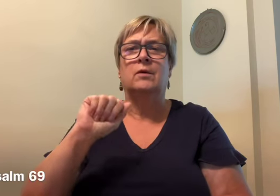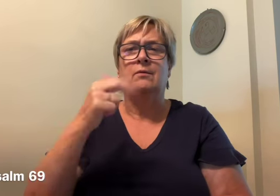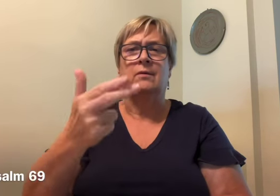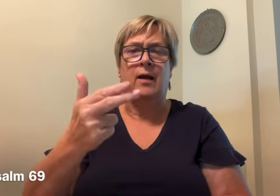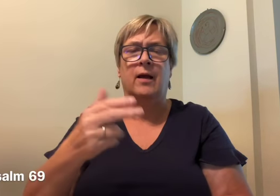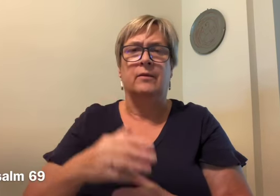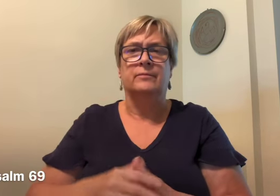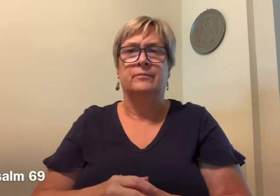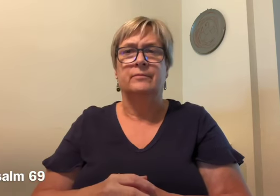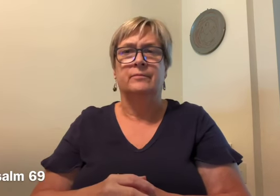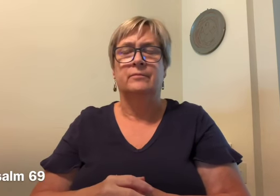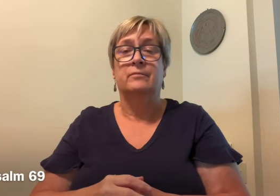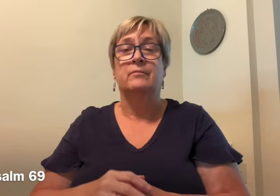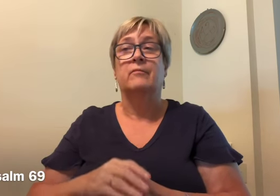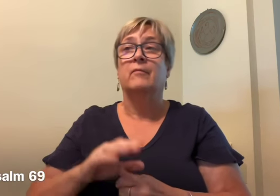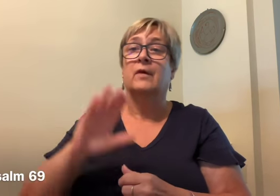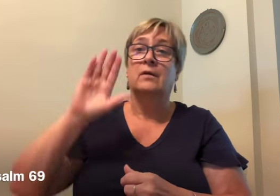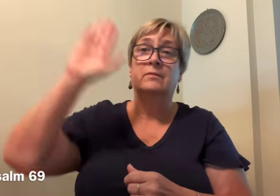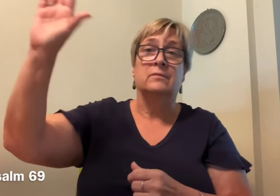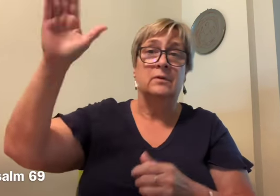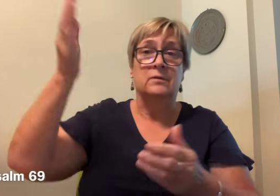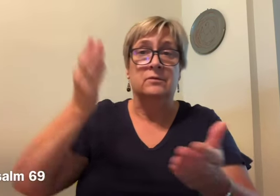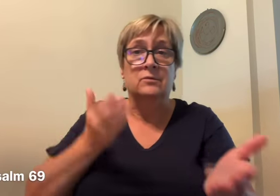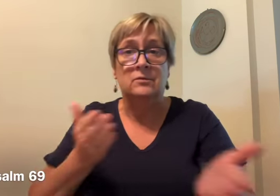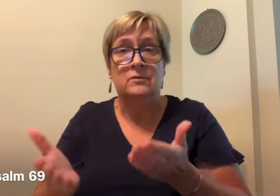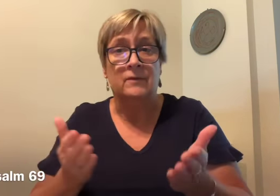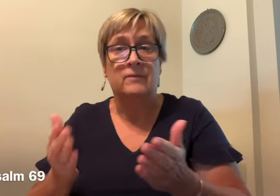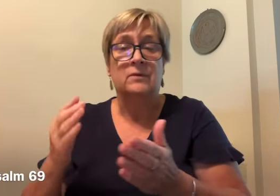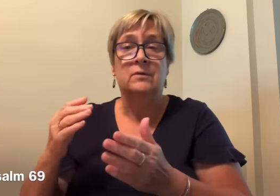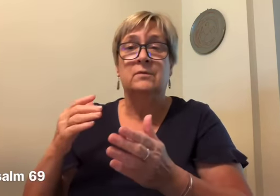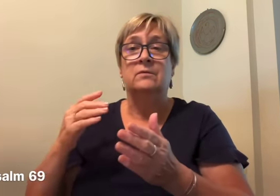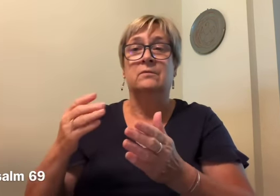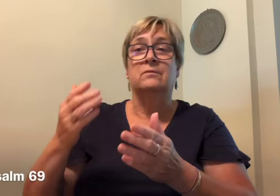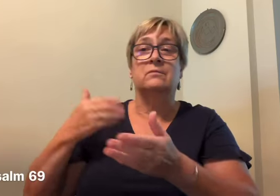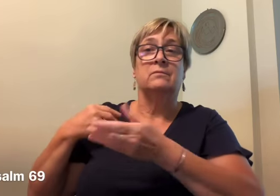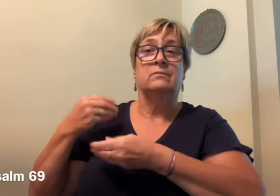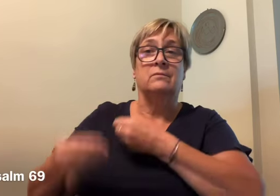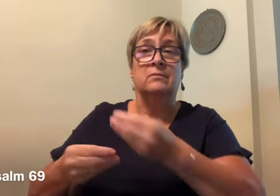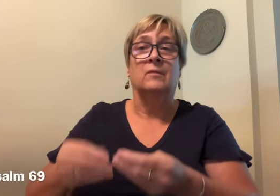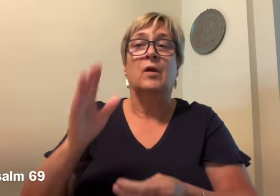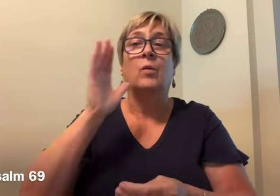shall inherit it, and those who love his name shall inhabit it.